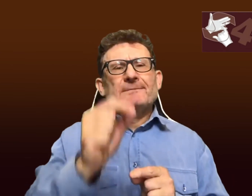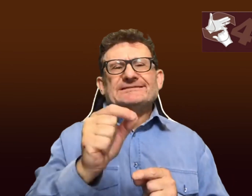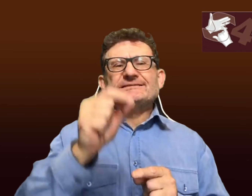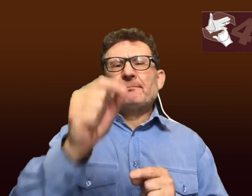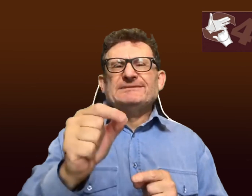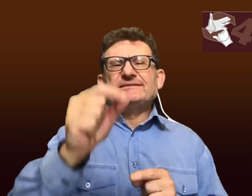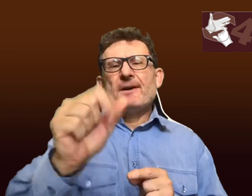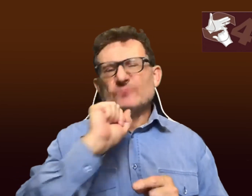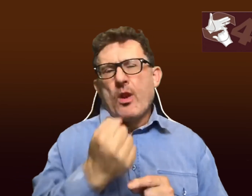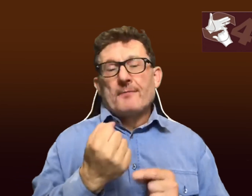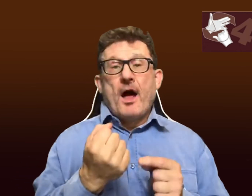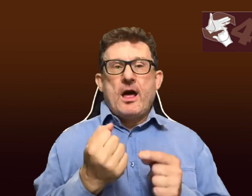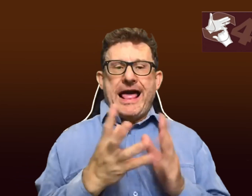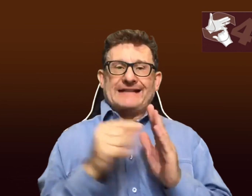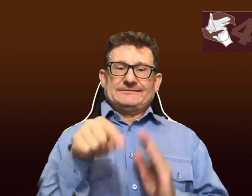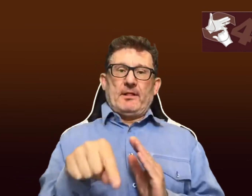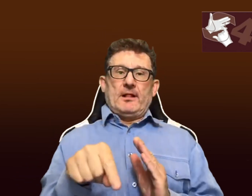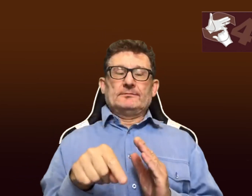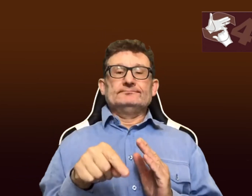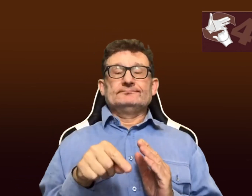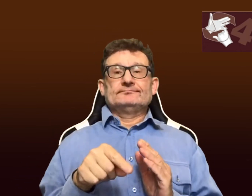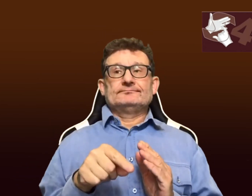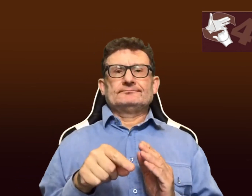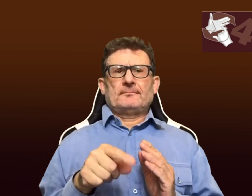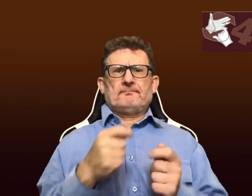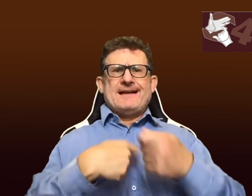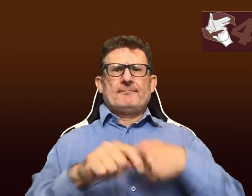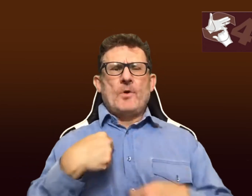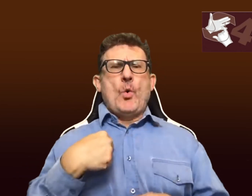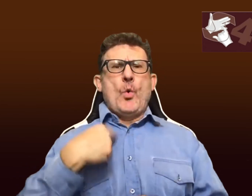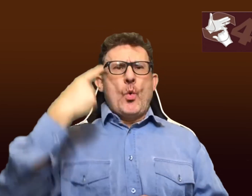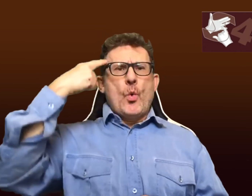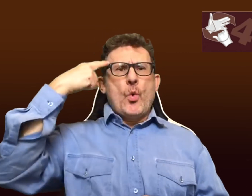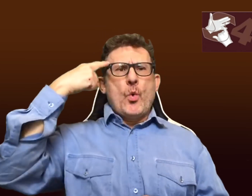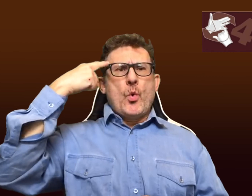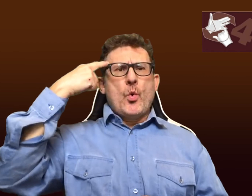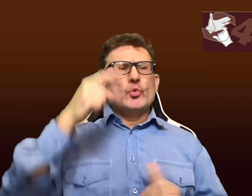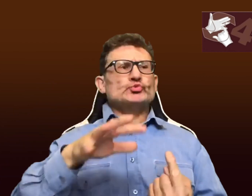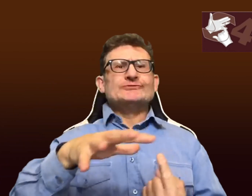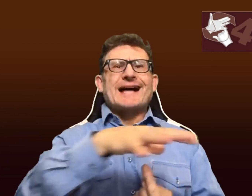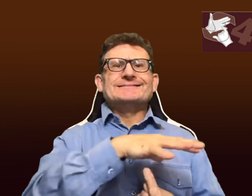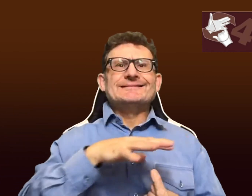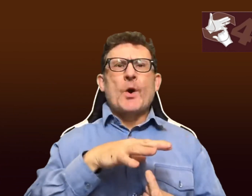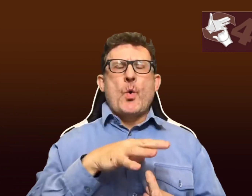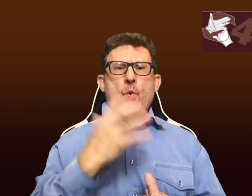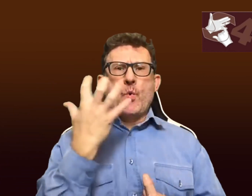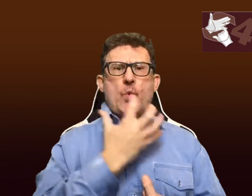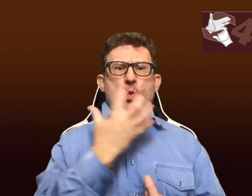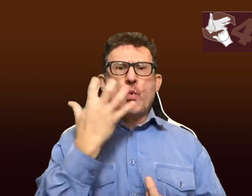there are little, little things that I could talk about, uh, in relation to this type of issue, but it's just really made me think that